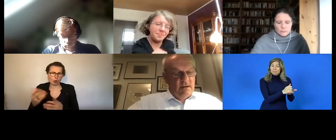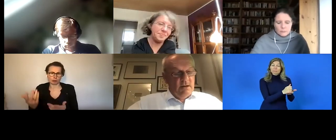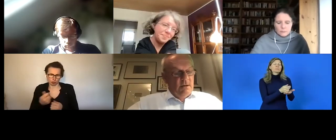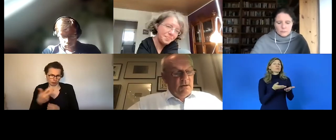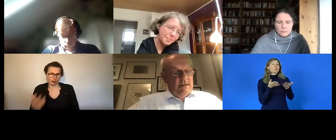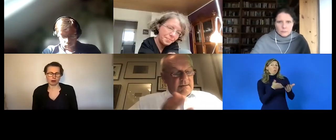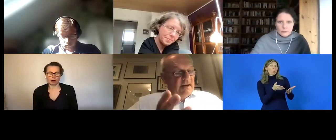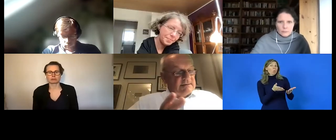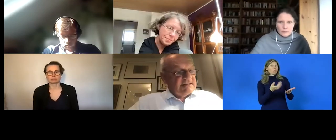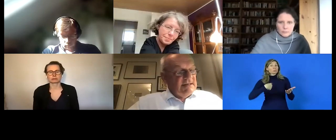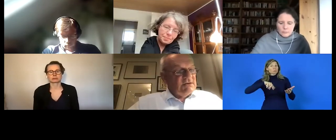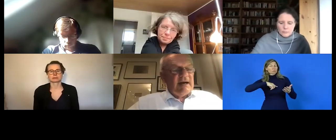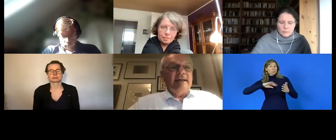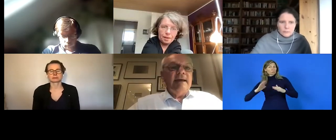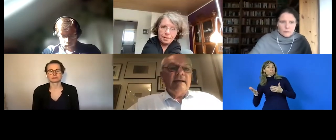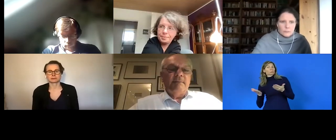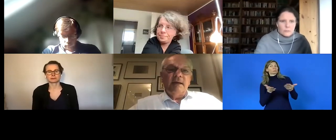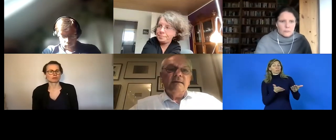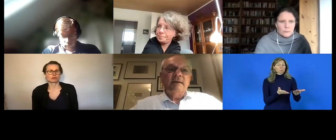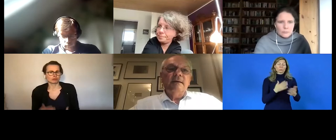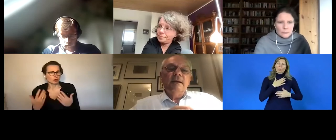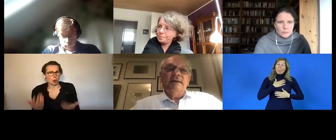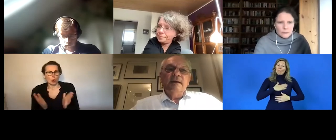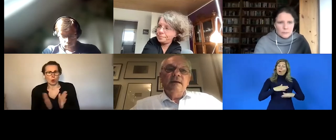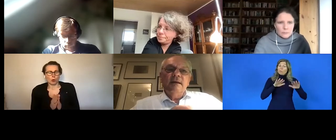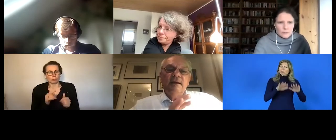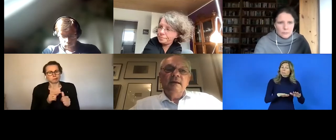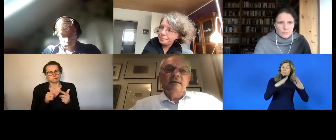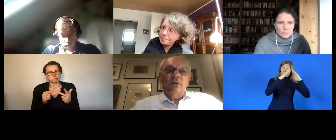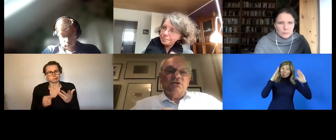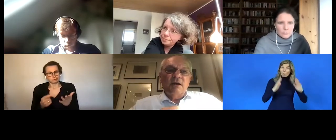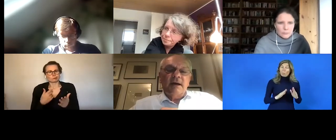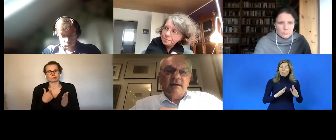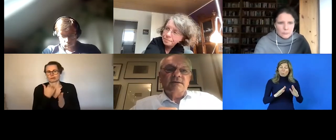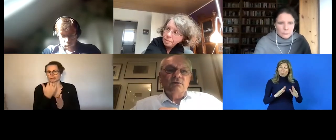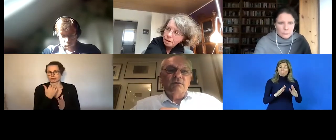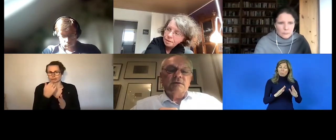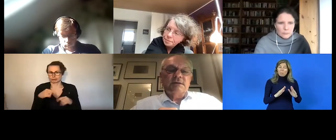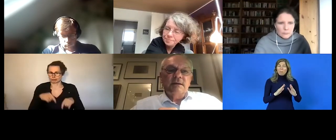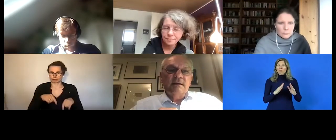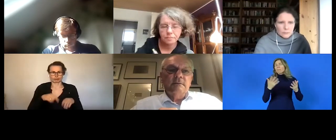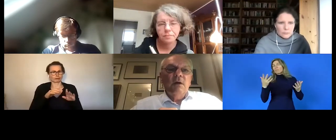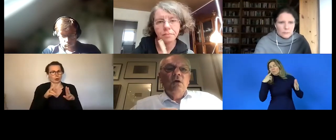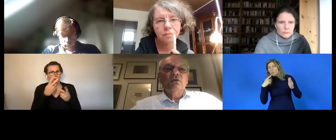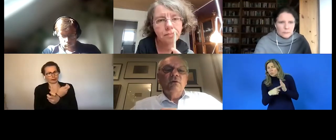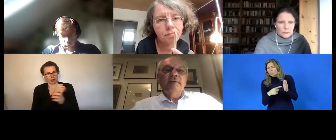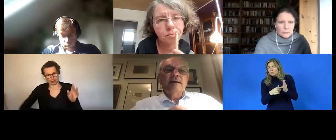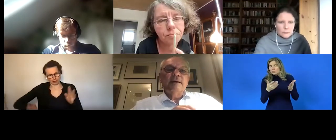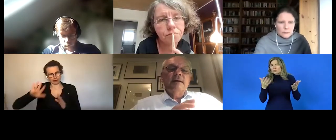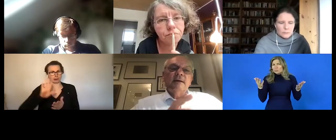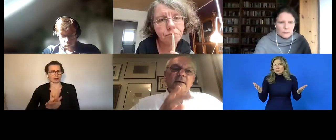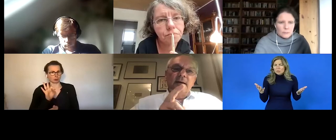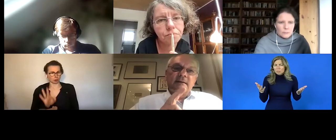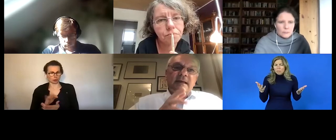to the elderly who wish to stay at home uh but need some help like for example taking their